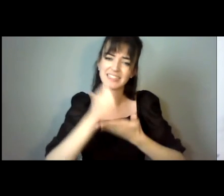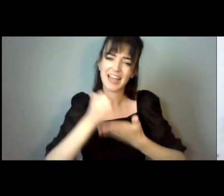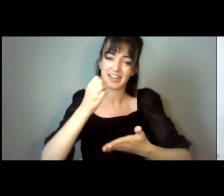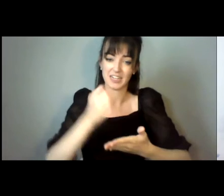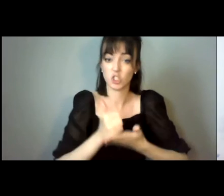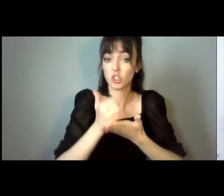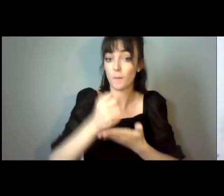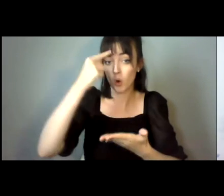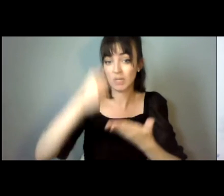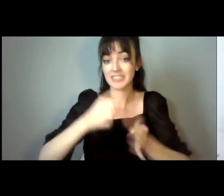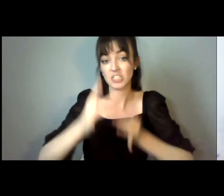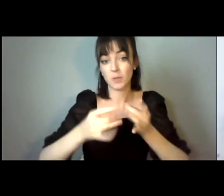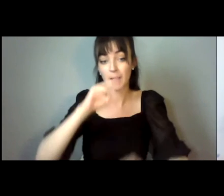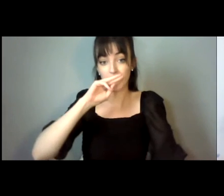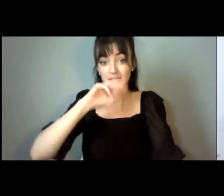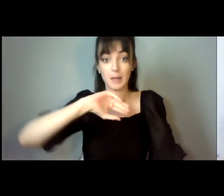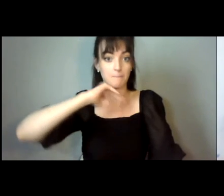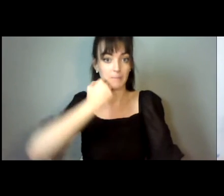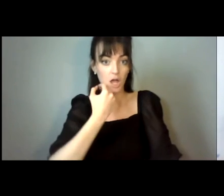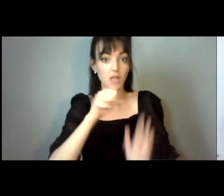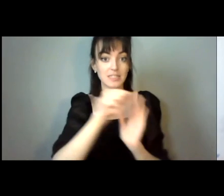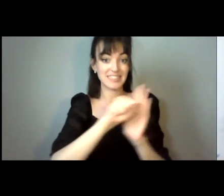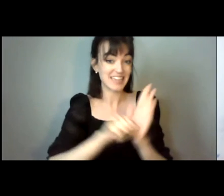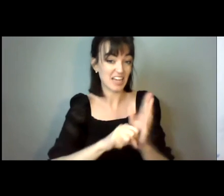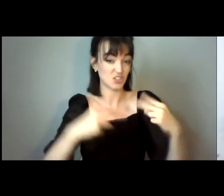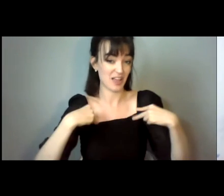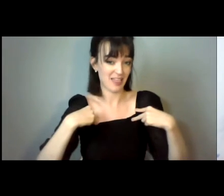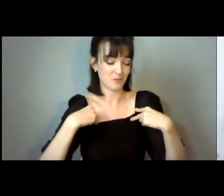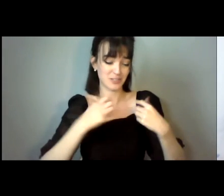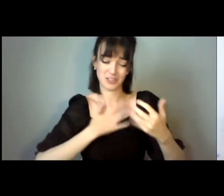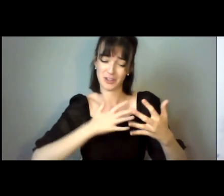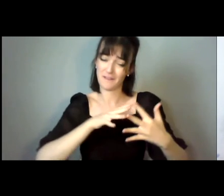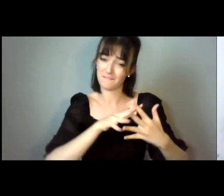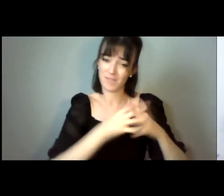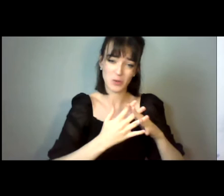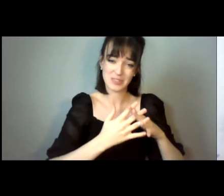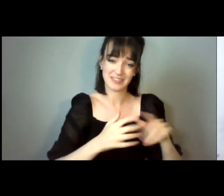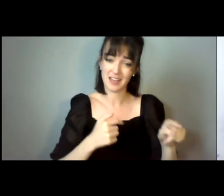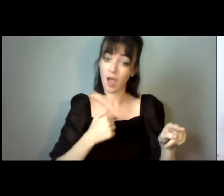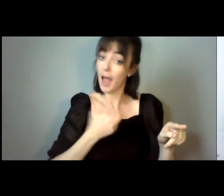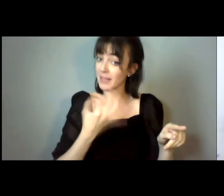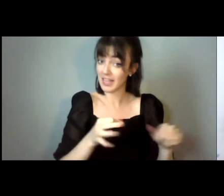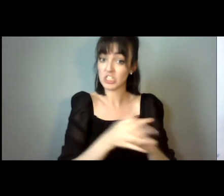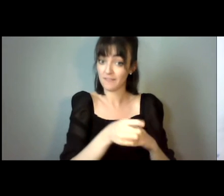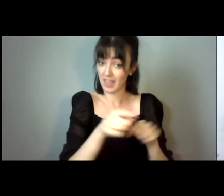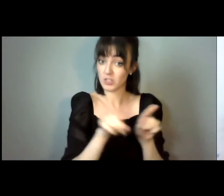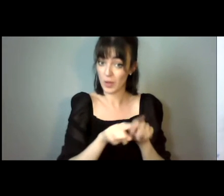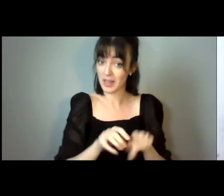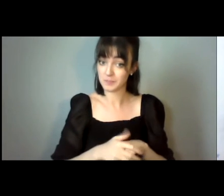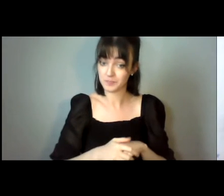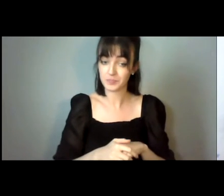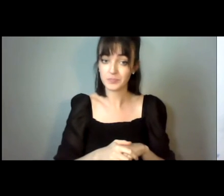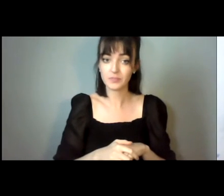statutory language is, by its very nature, confusing. I am as guilty of that as anyone. The